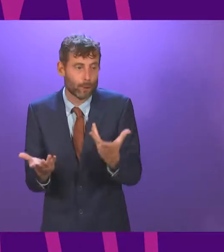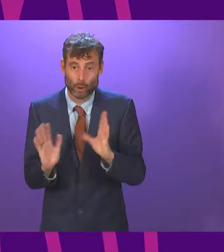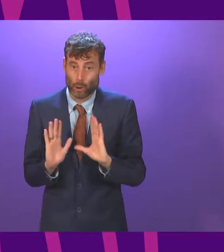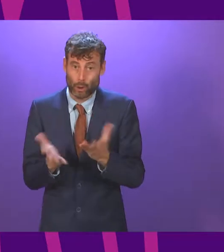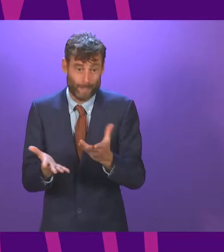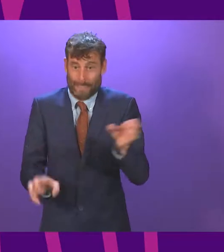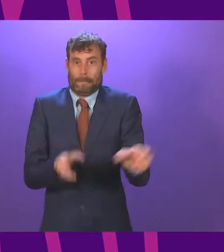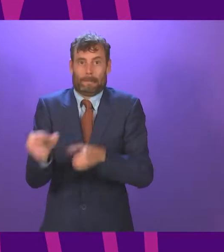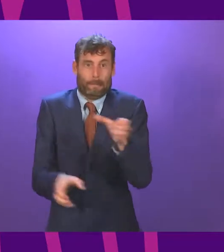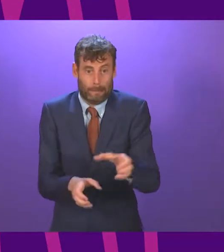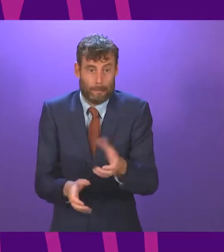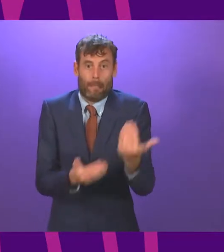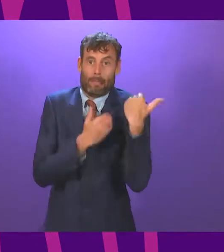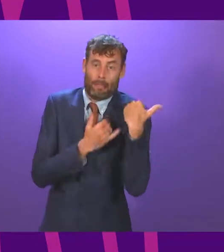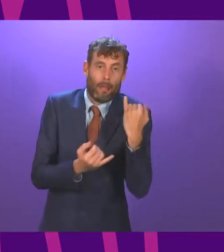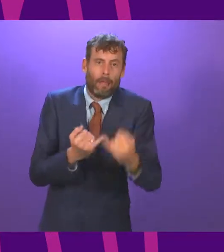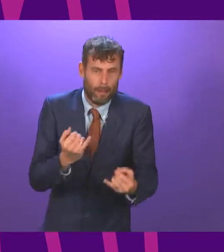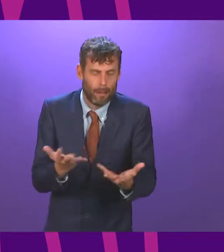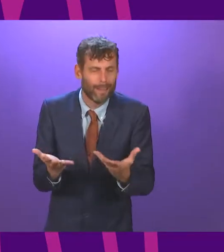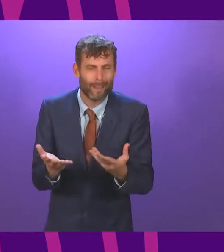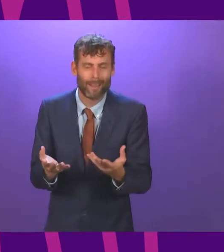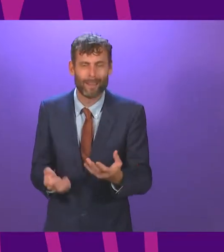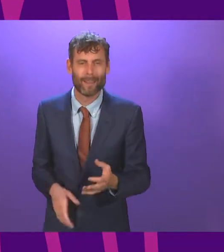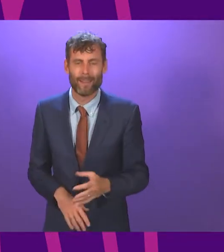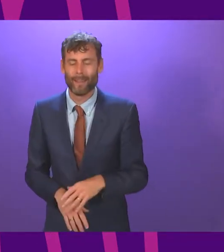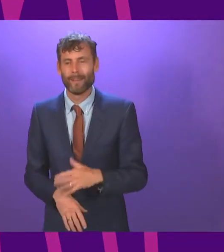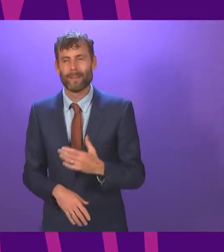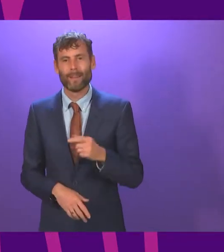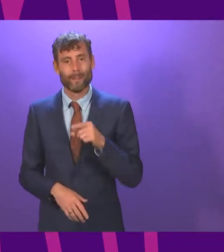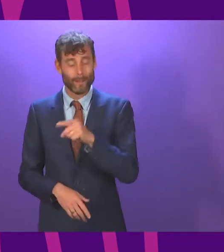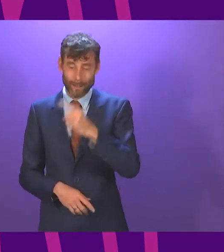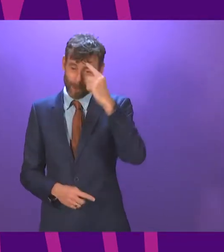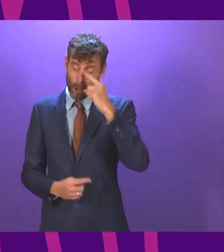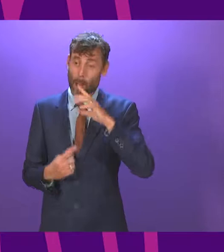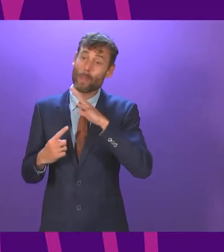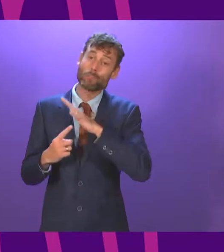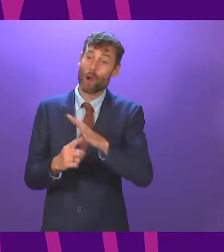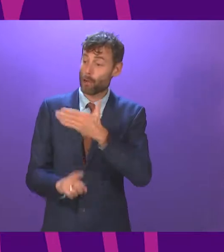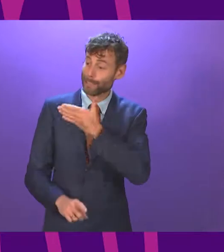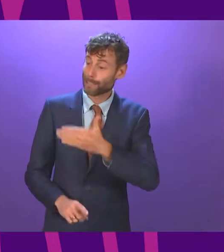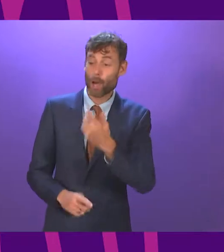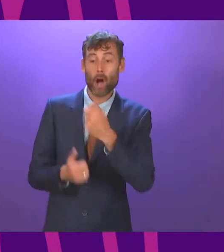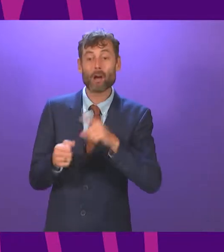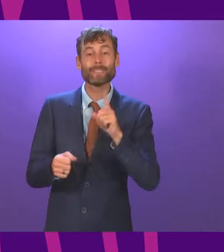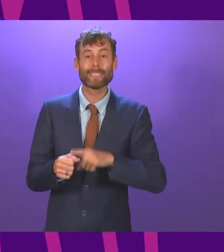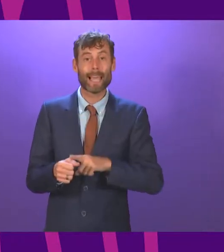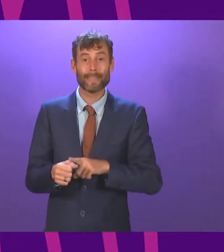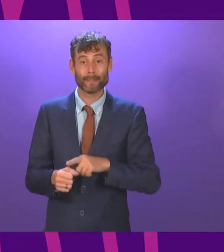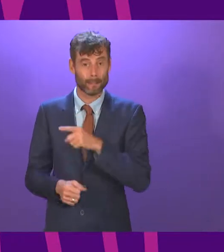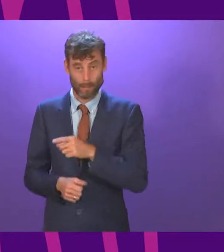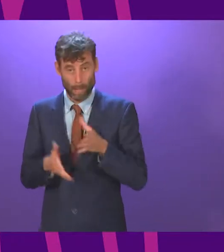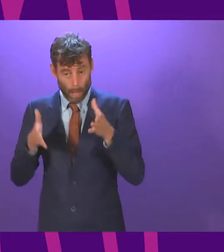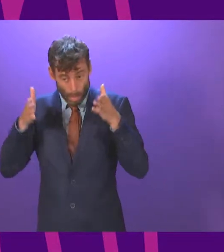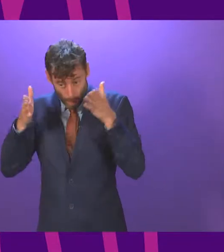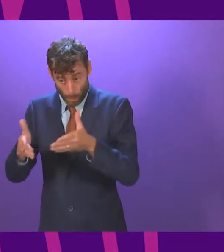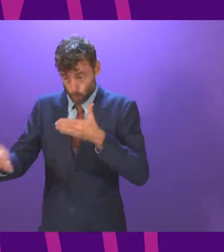to breaking point. Isn't it the case that the priority in these 100 days has been formalising the new coalition with the